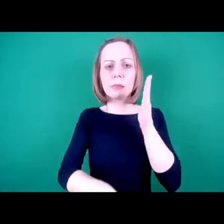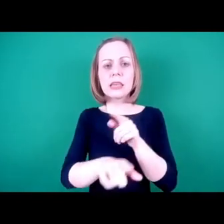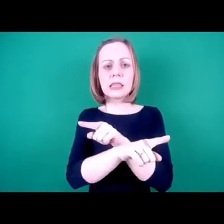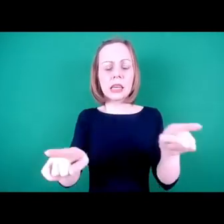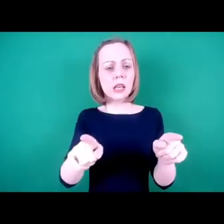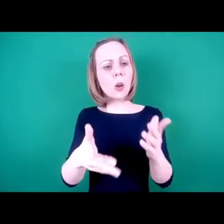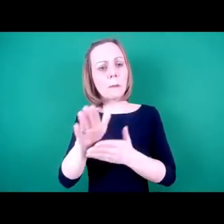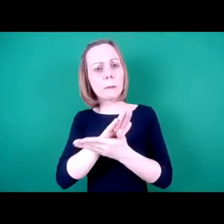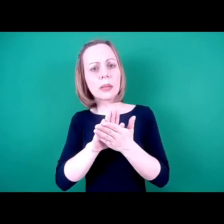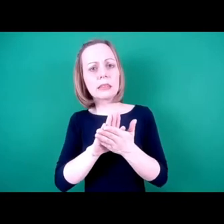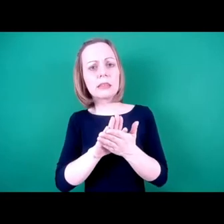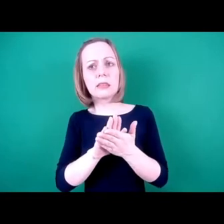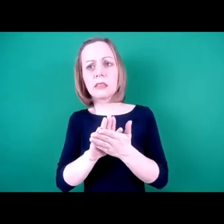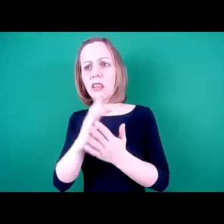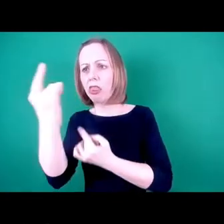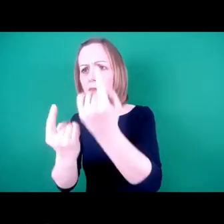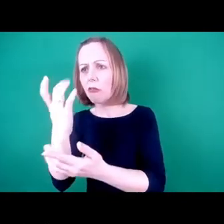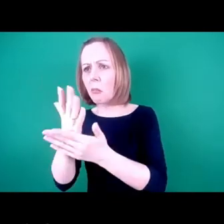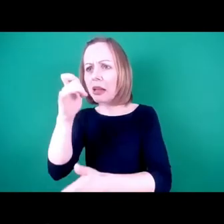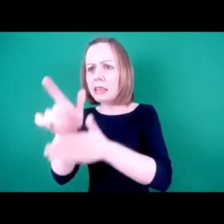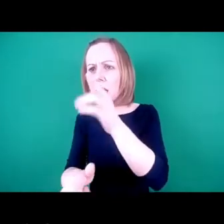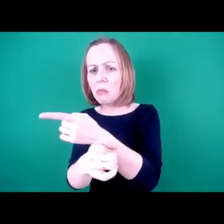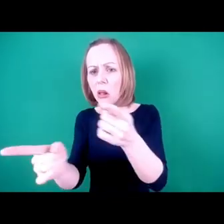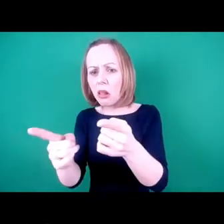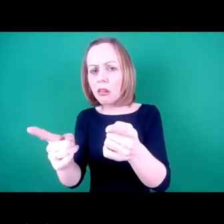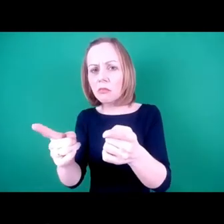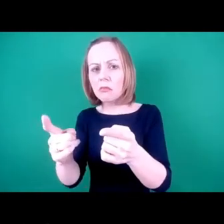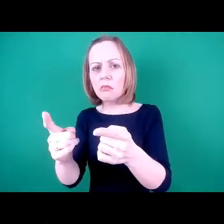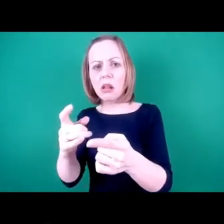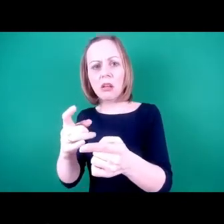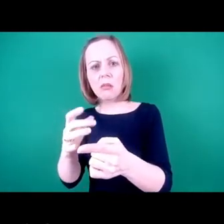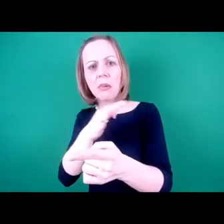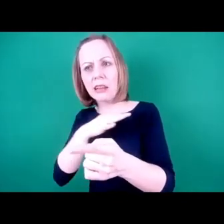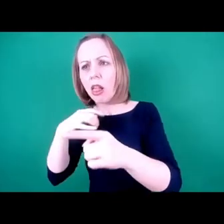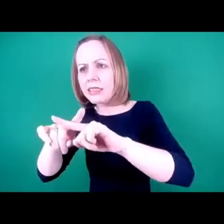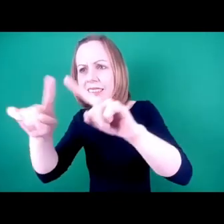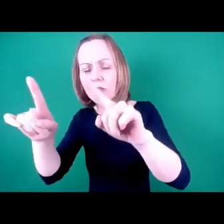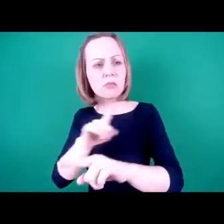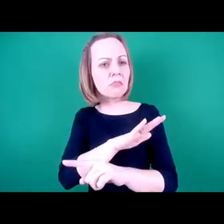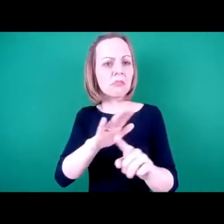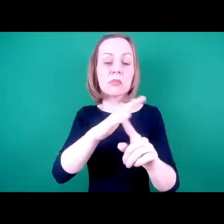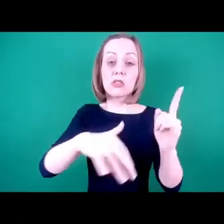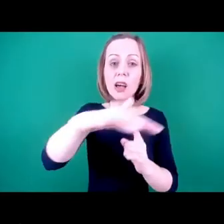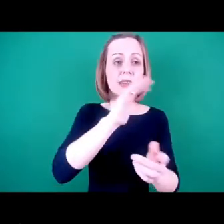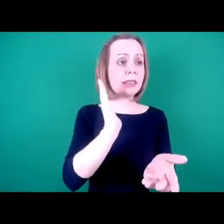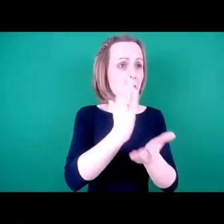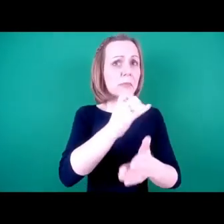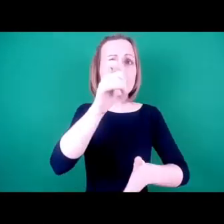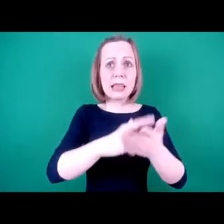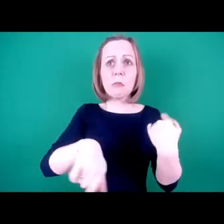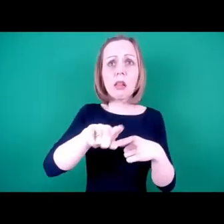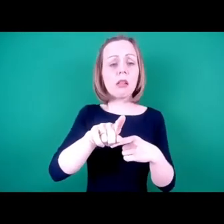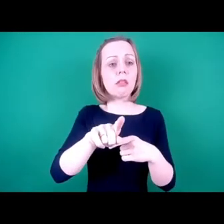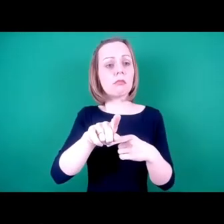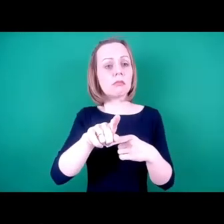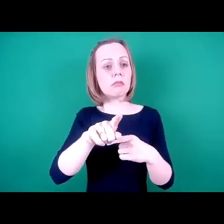people are disabled by barriers in society, not by their impairment or difference. Barriers can be physical, like buildings not